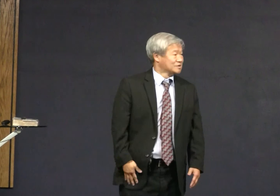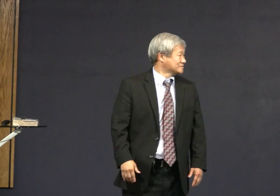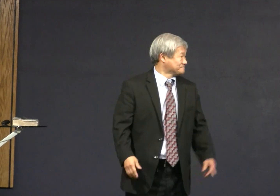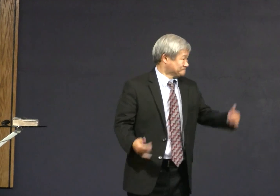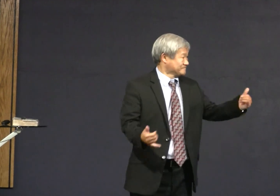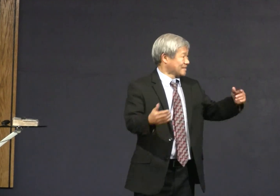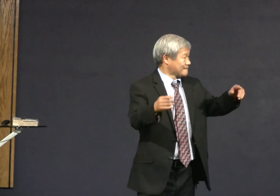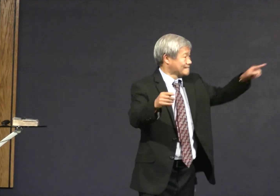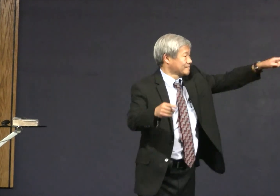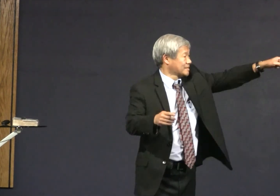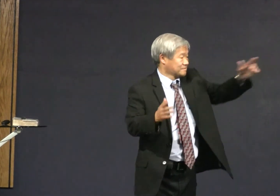That's foolish.